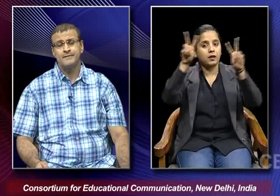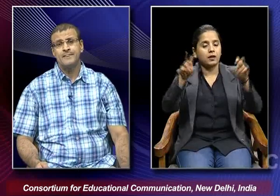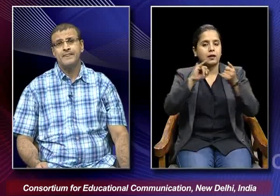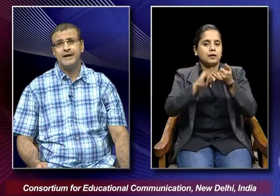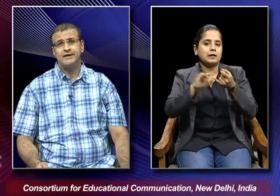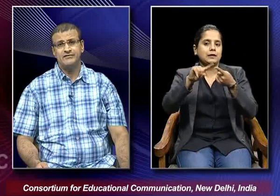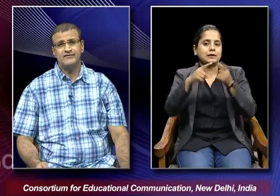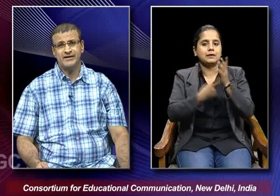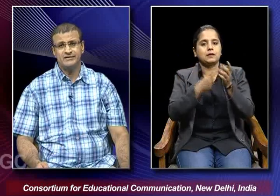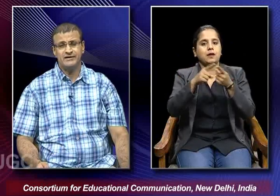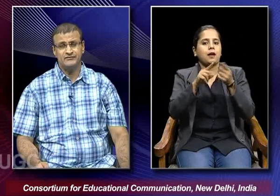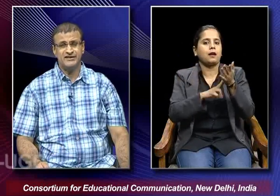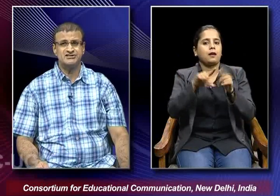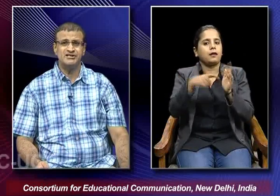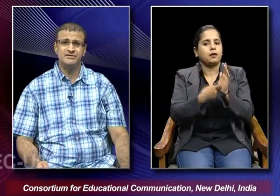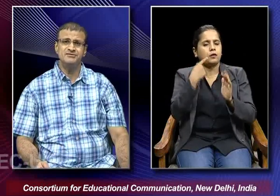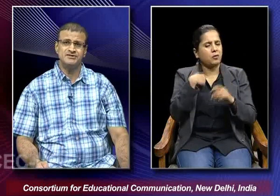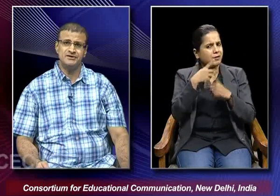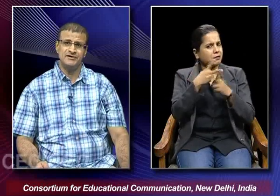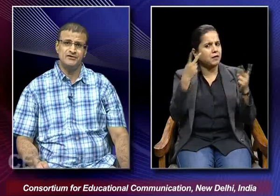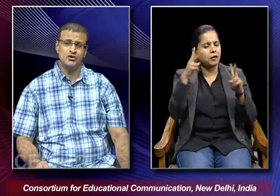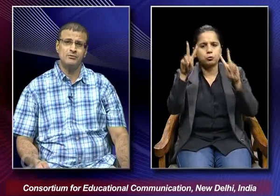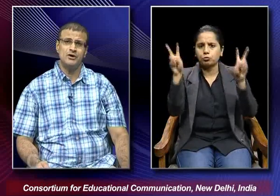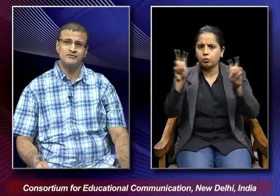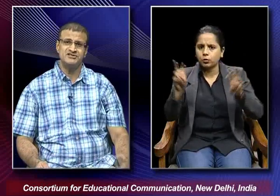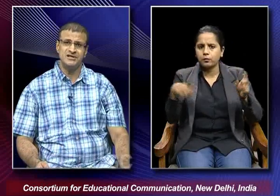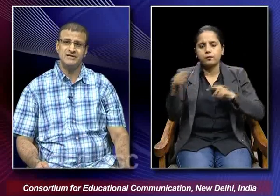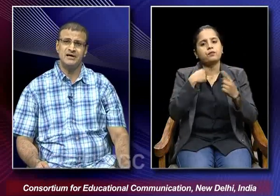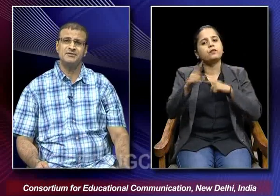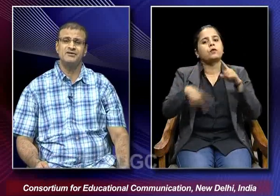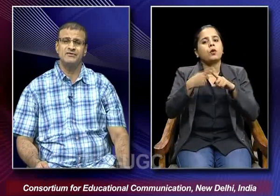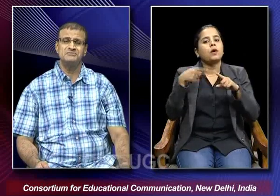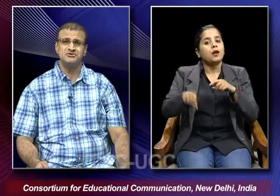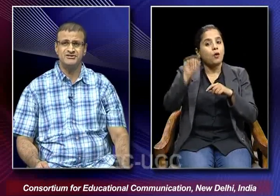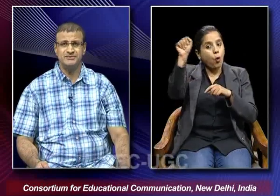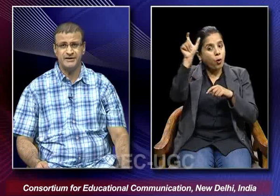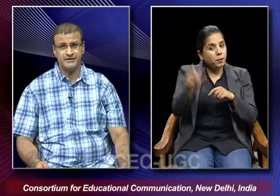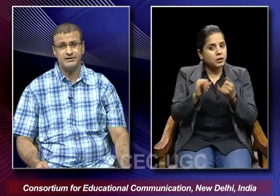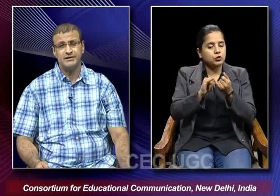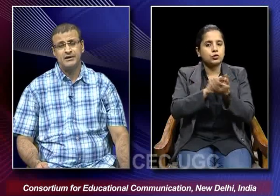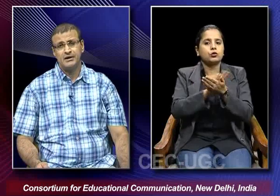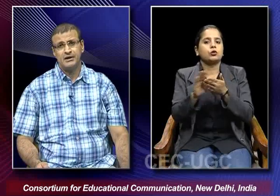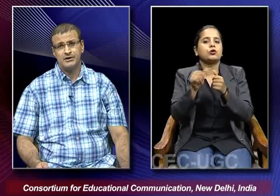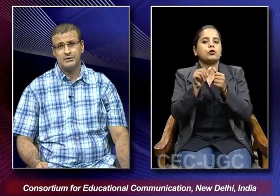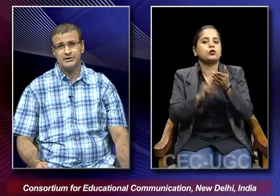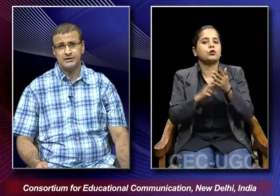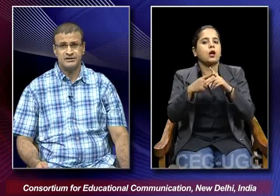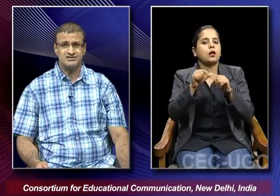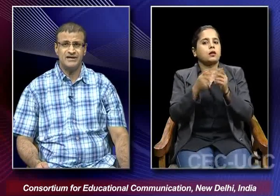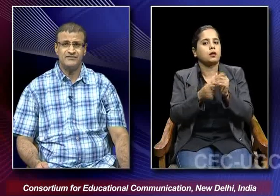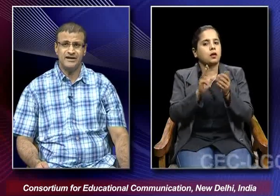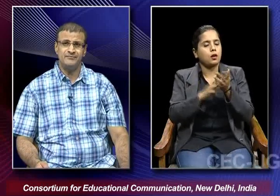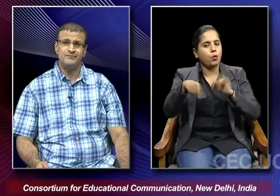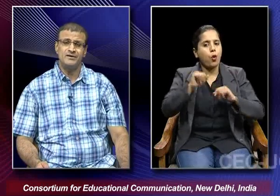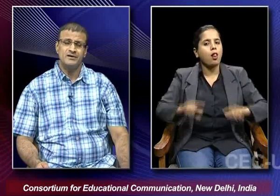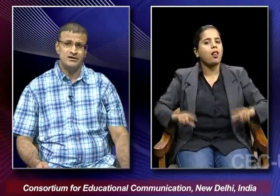and we find that various themes when we talk about Vishantaram in the films which he made during his